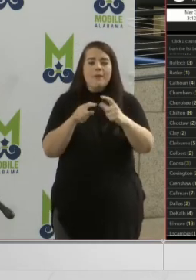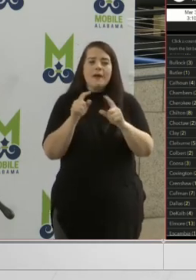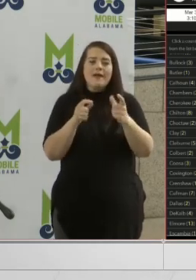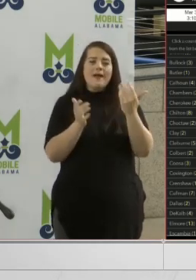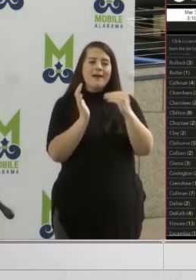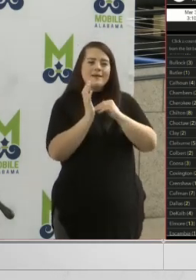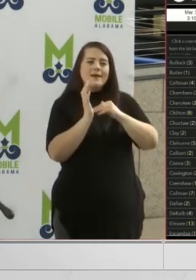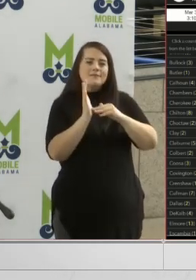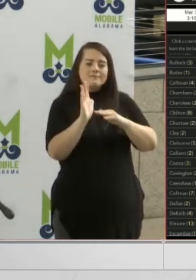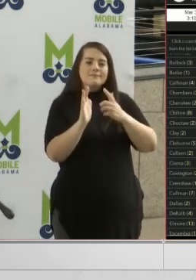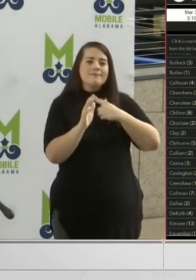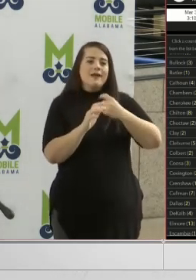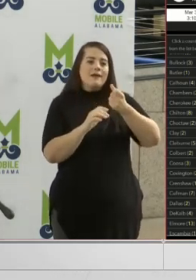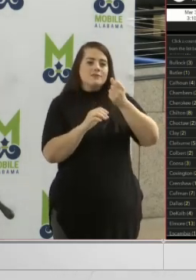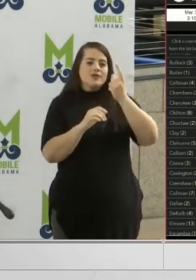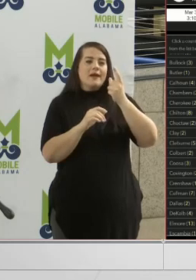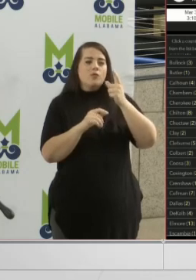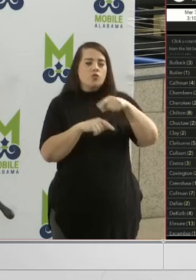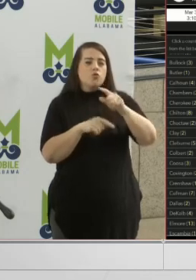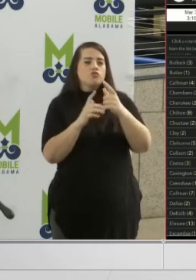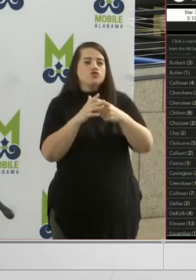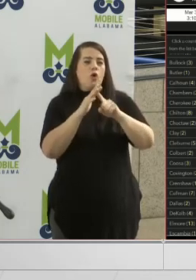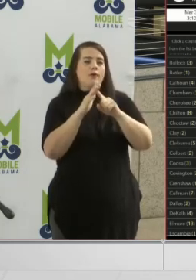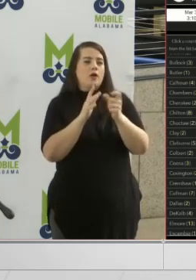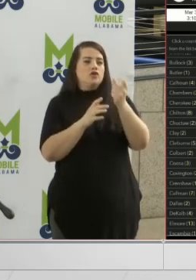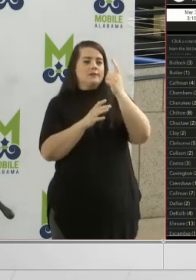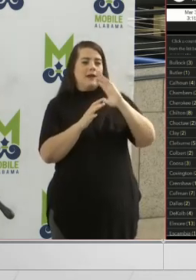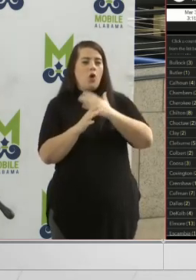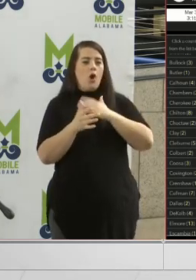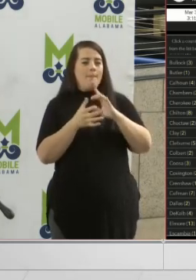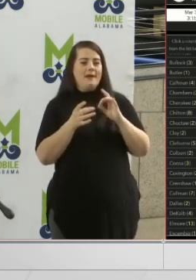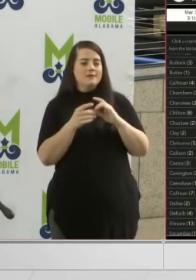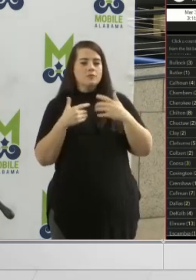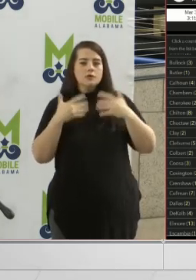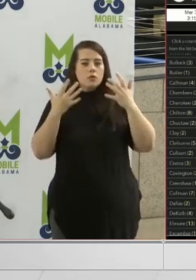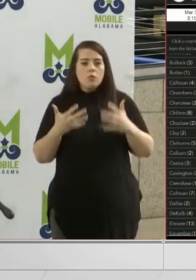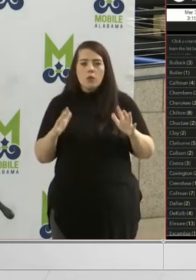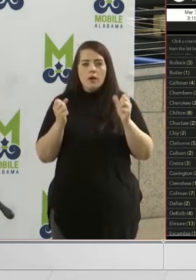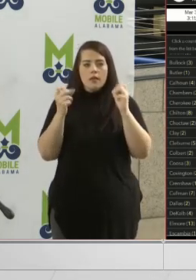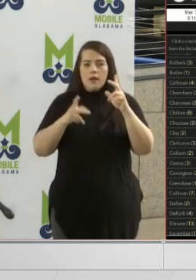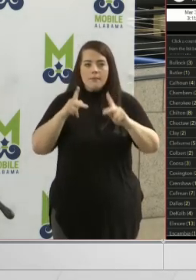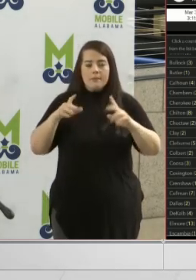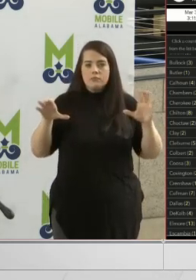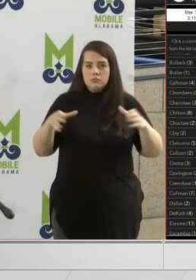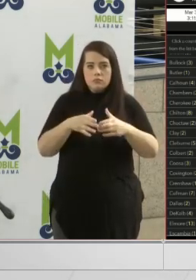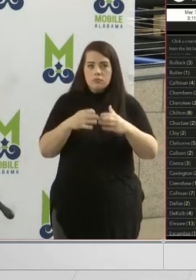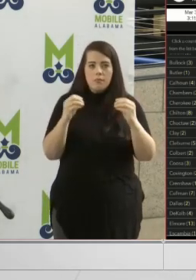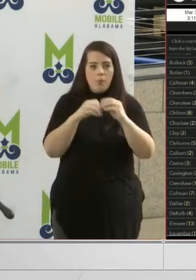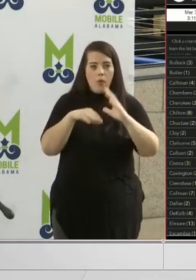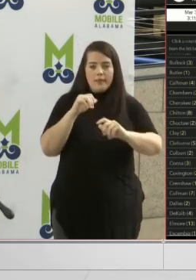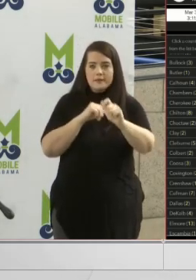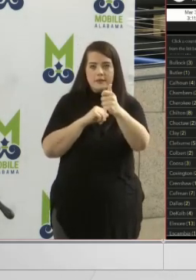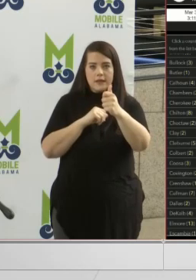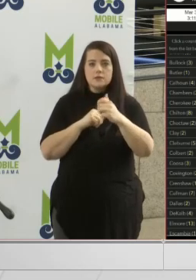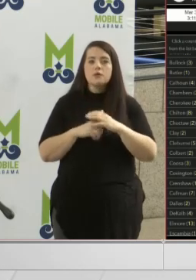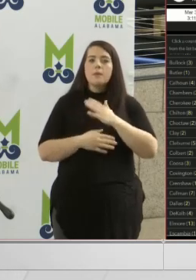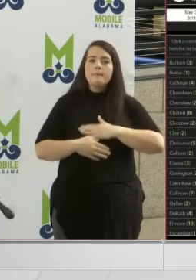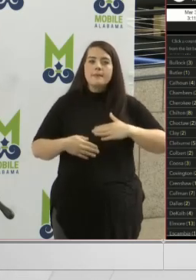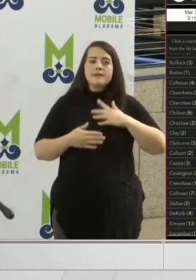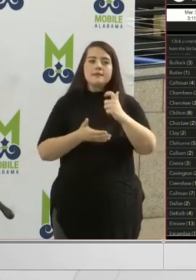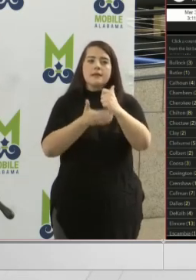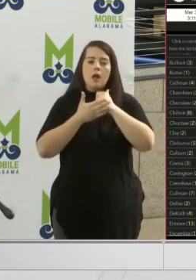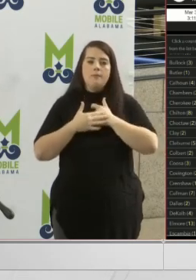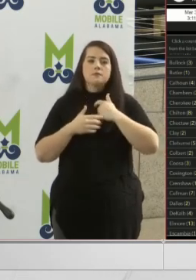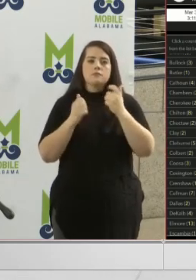think everybody is starting to get the message, we don't want a lot of people gathering, more than 10. And so please help